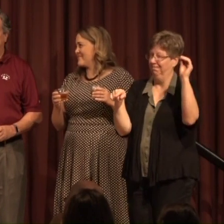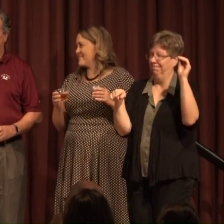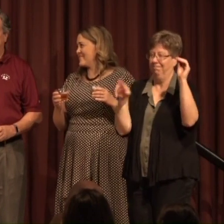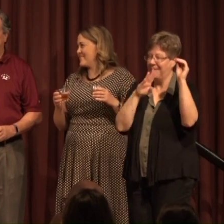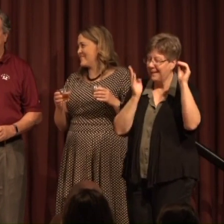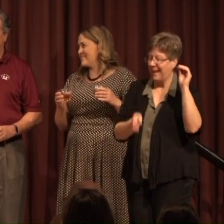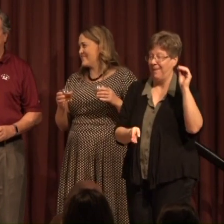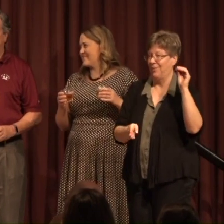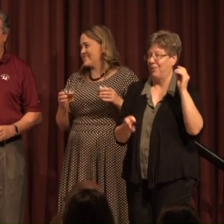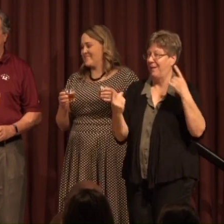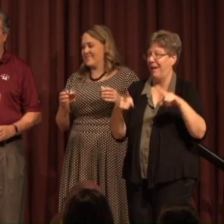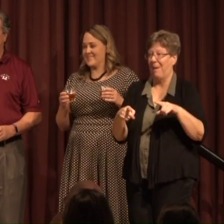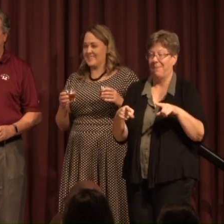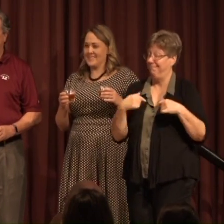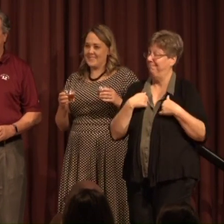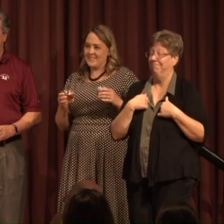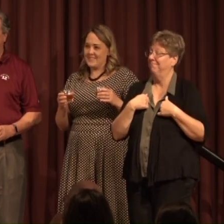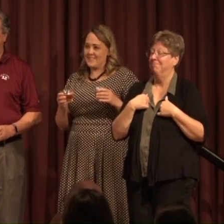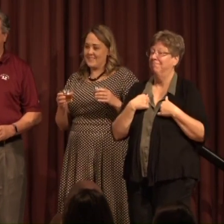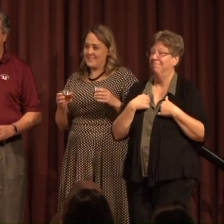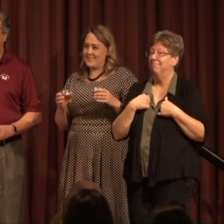so I don't